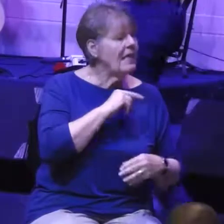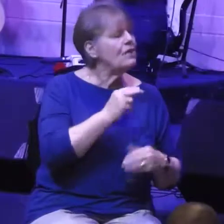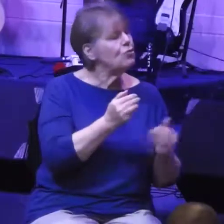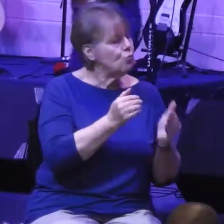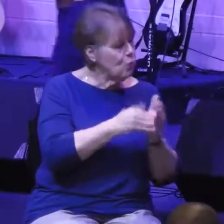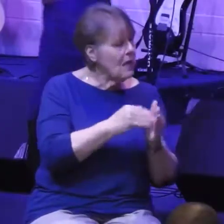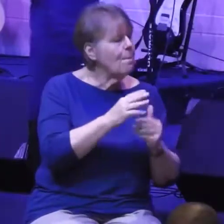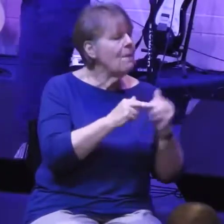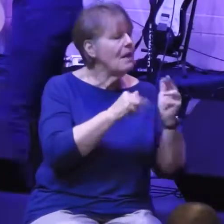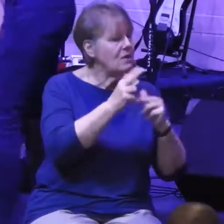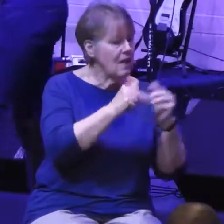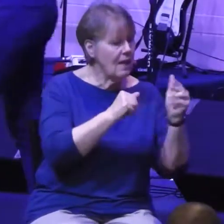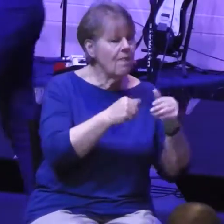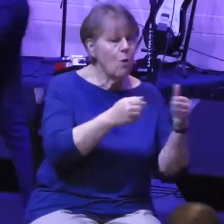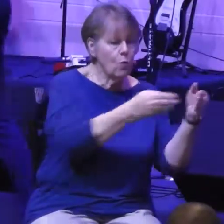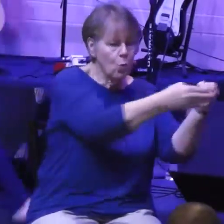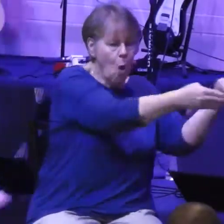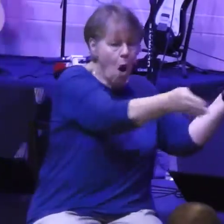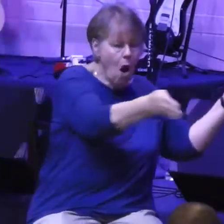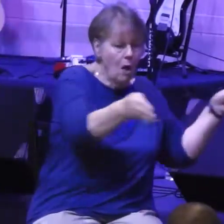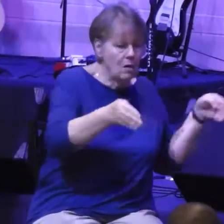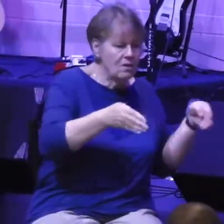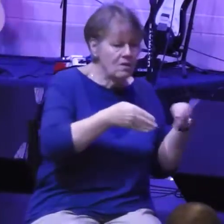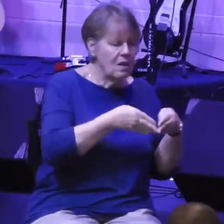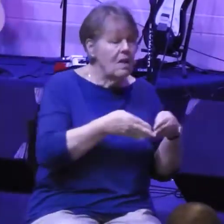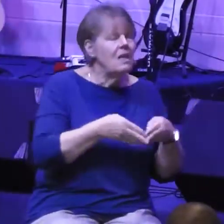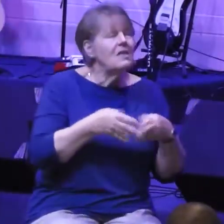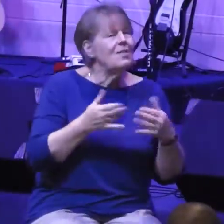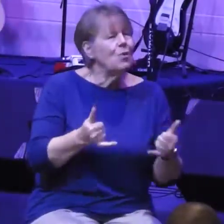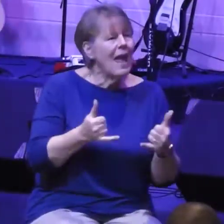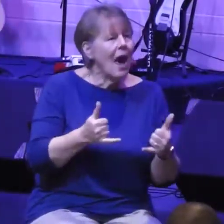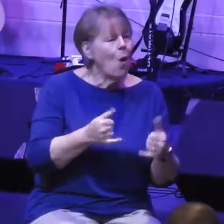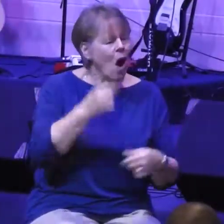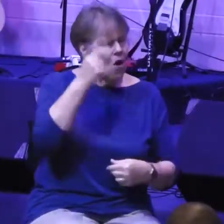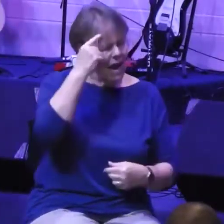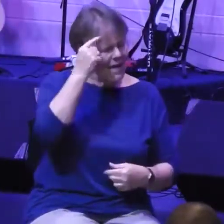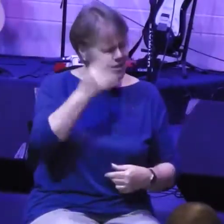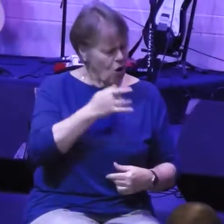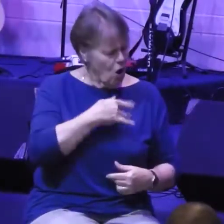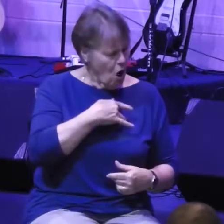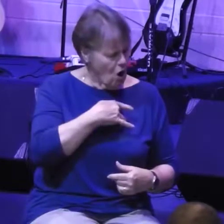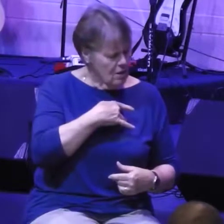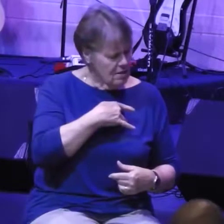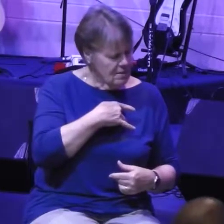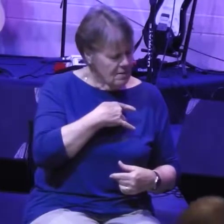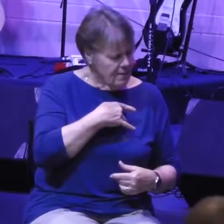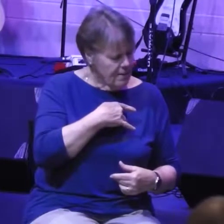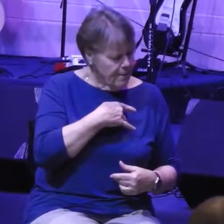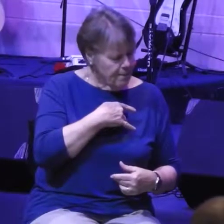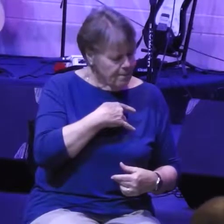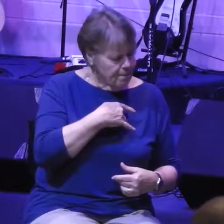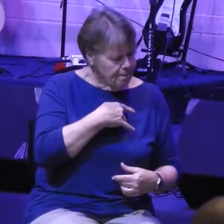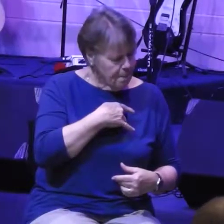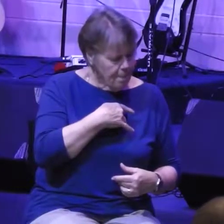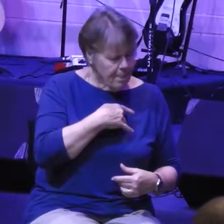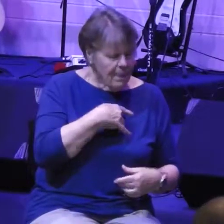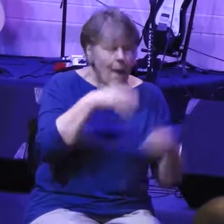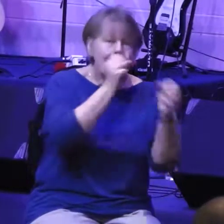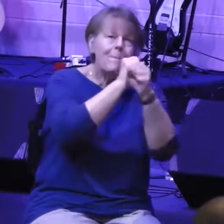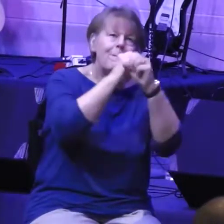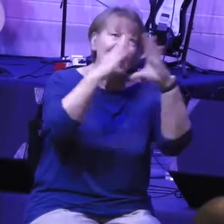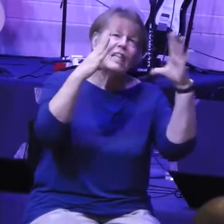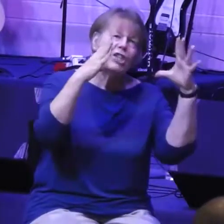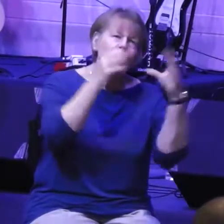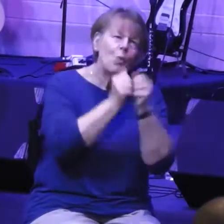Now, let's just, I mean, let's just kind of get our heads and our hearts into this moment. Picture with me, you are now